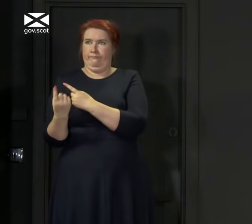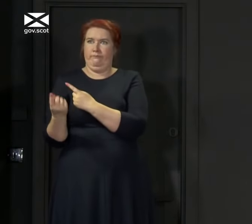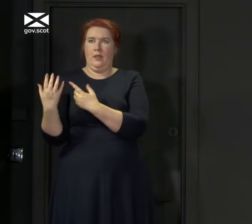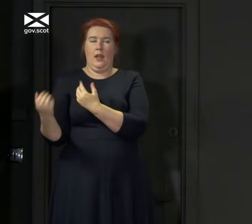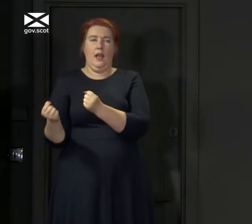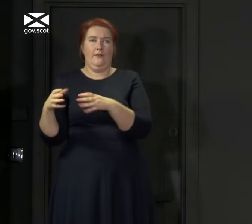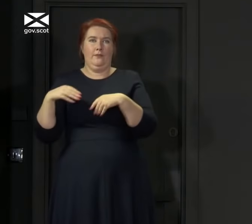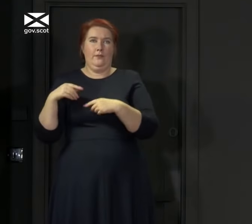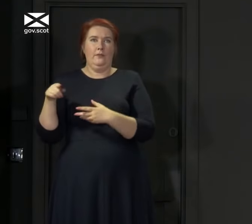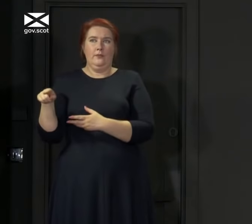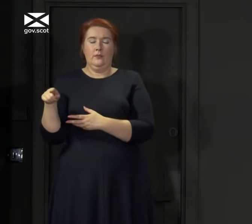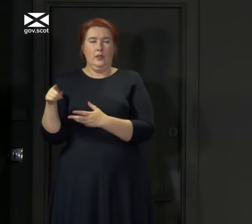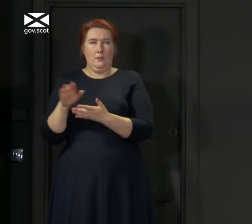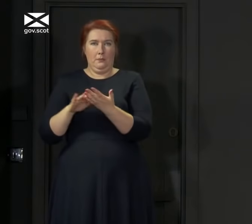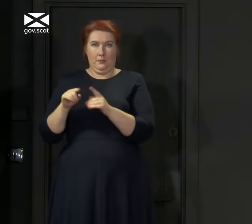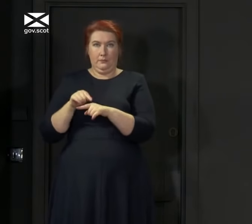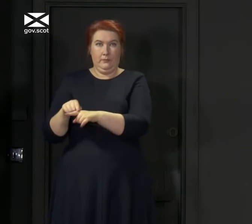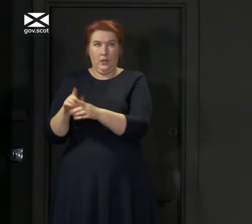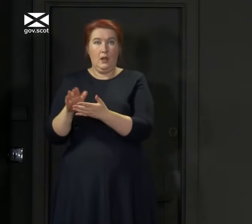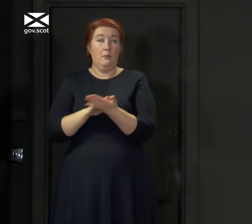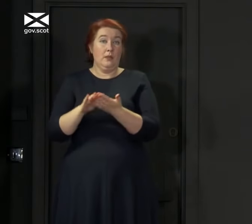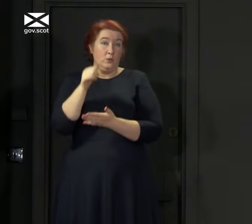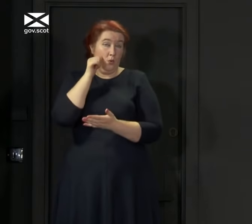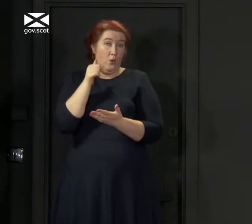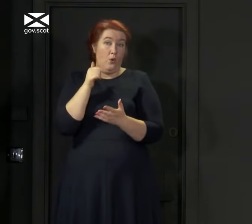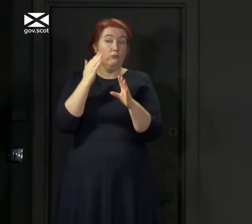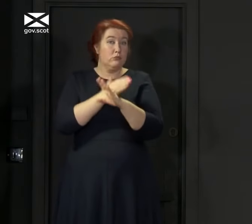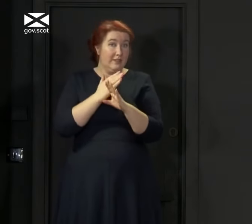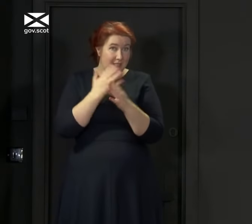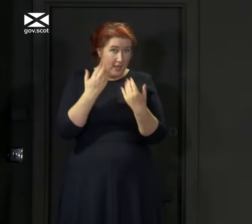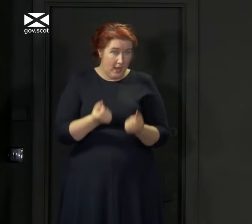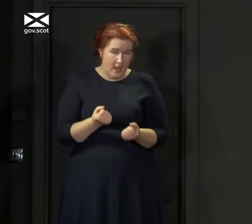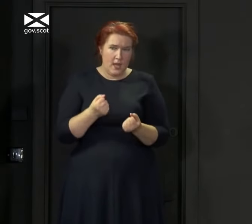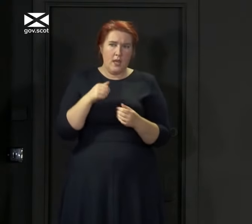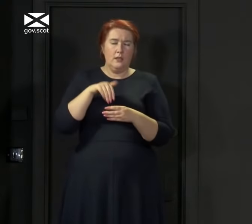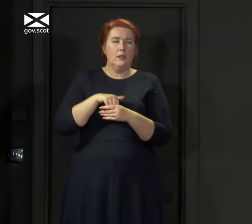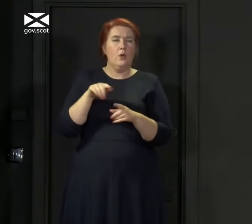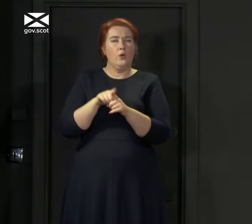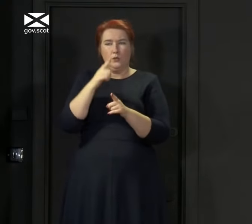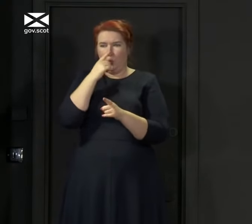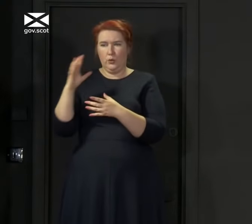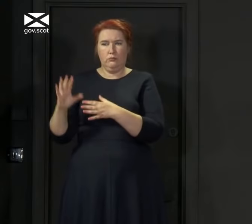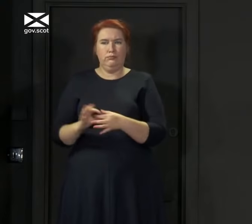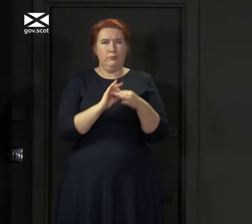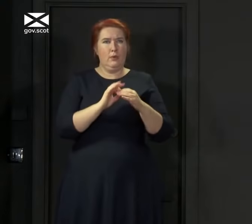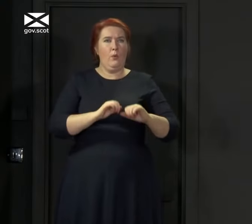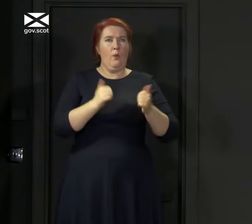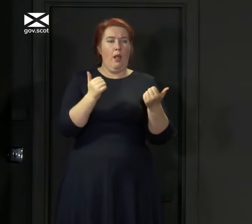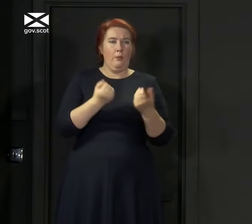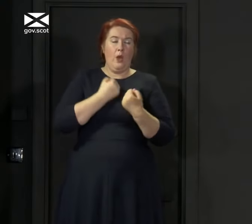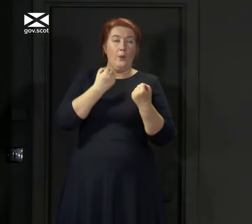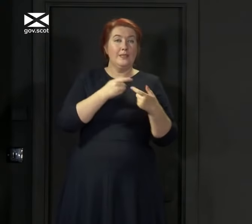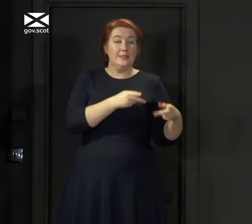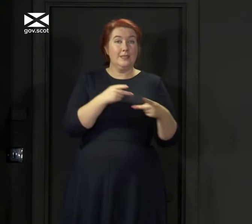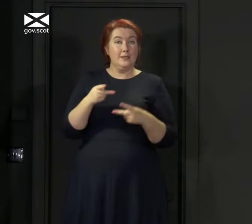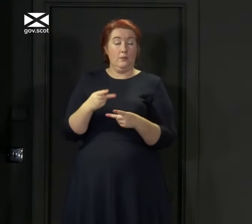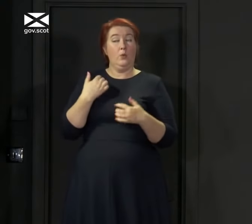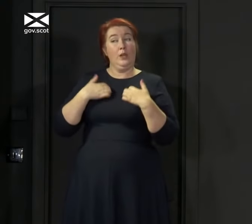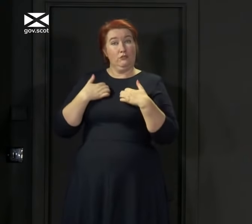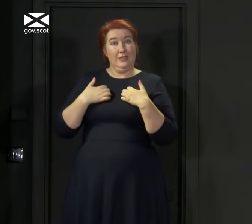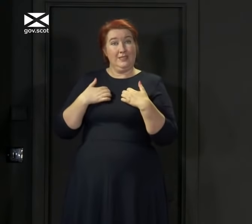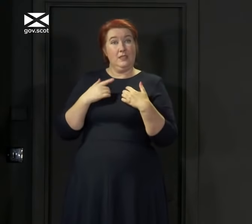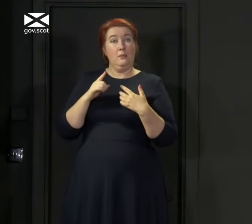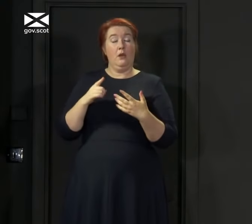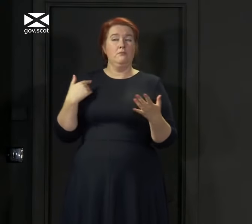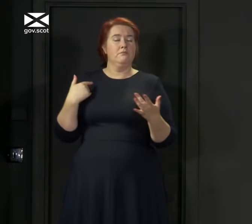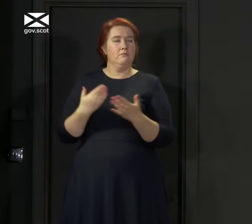privacy concerns could be dealt with and that it would work in harmony with our well-established system, then we would be interested in